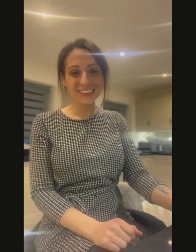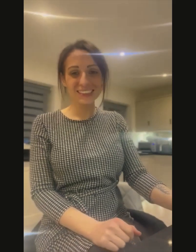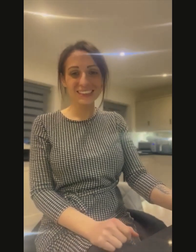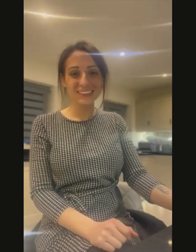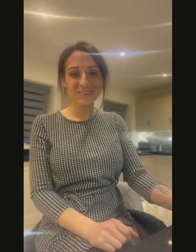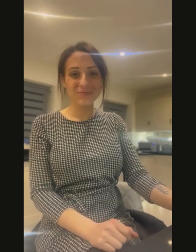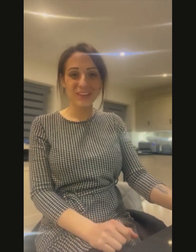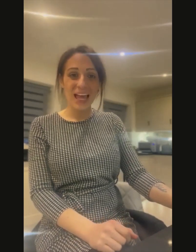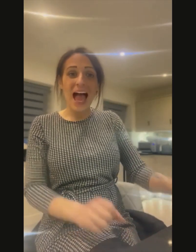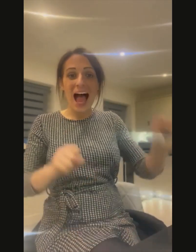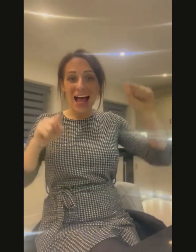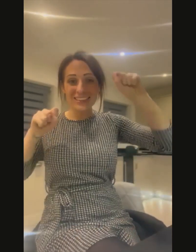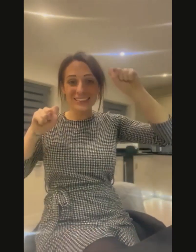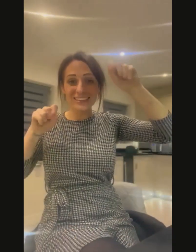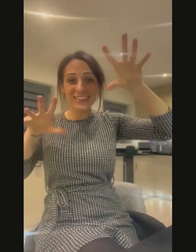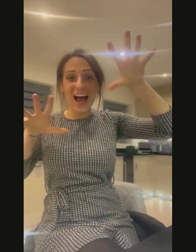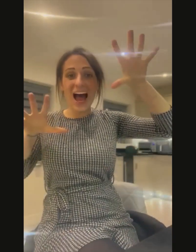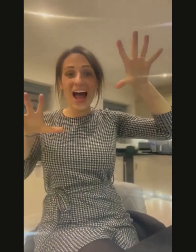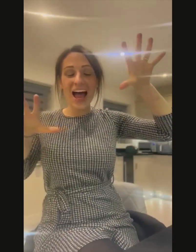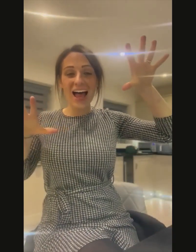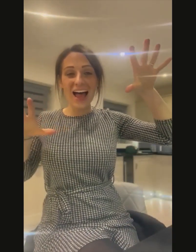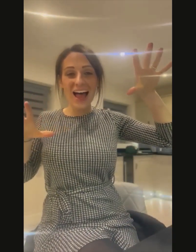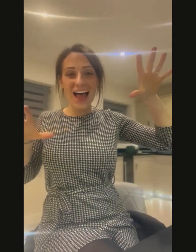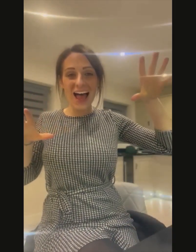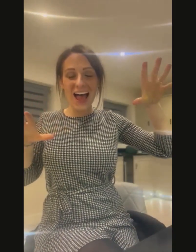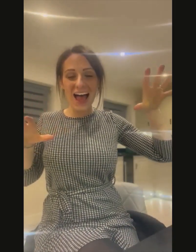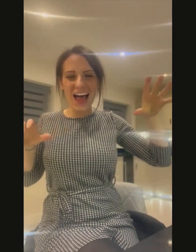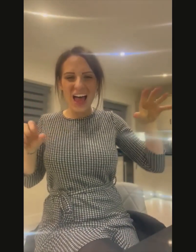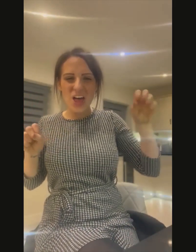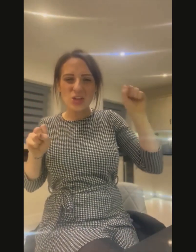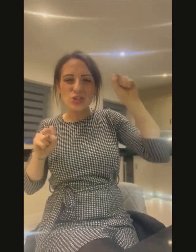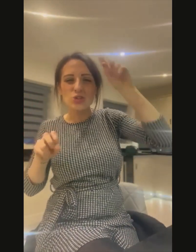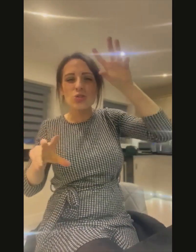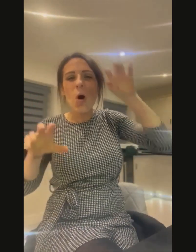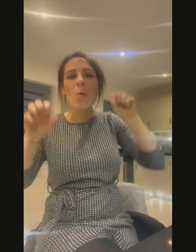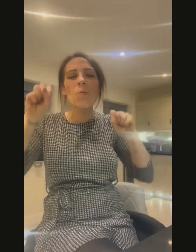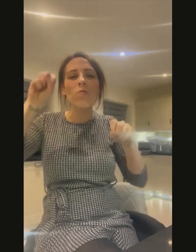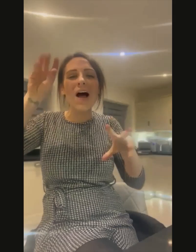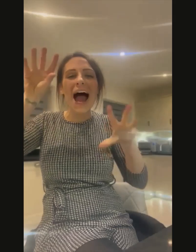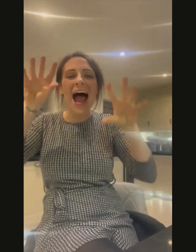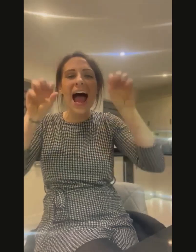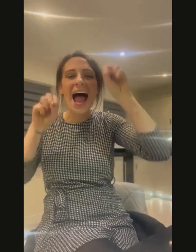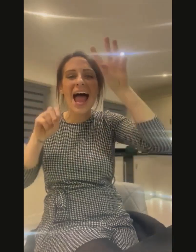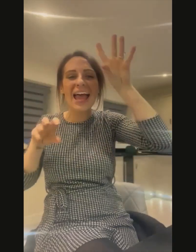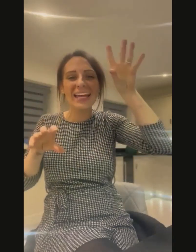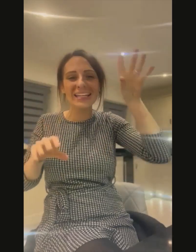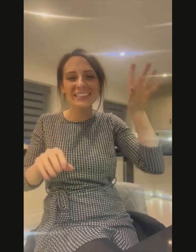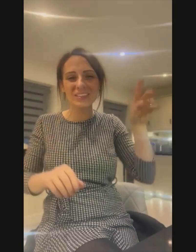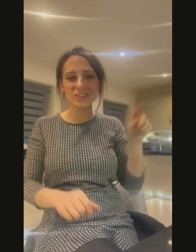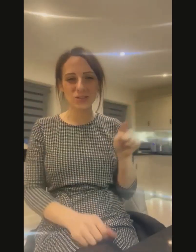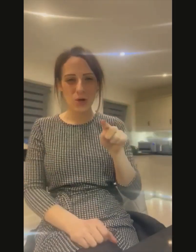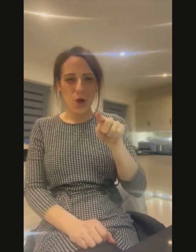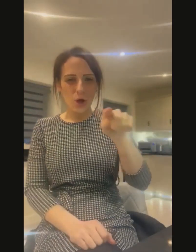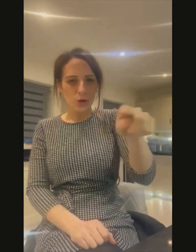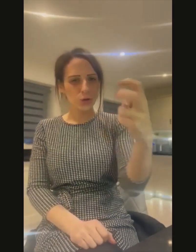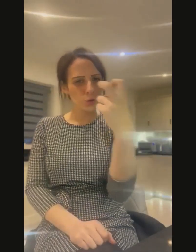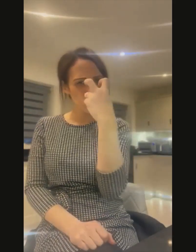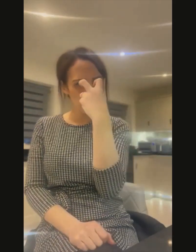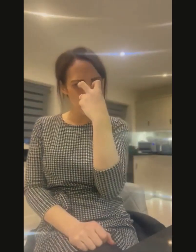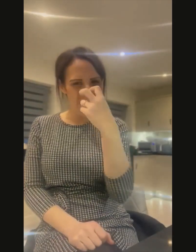A star so bright you blind